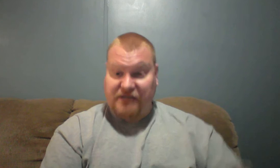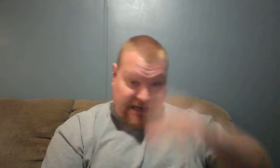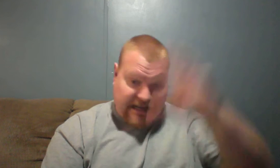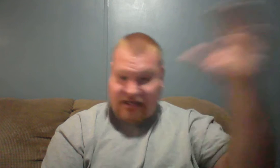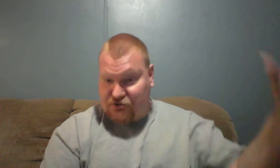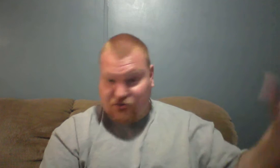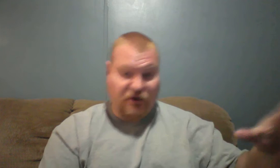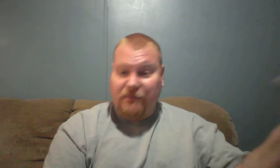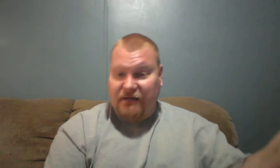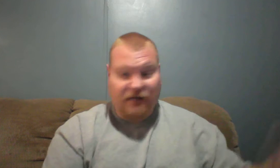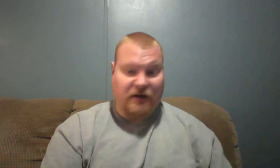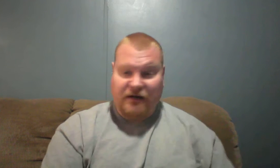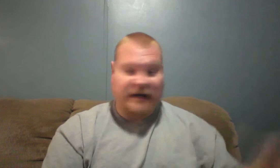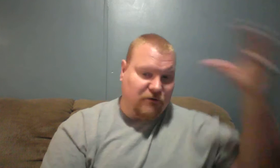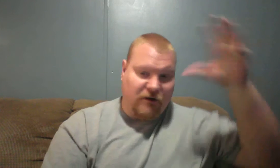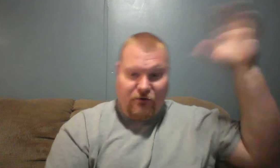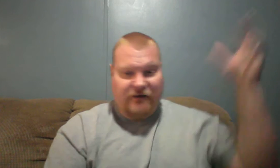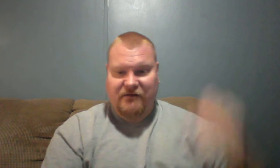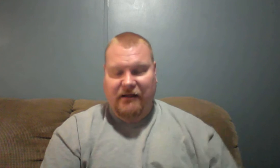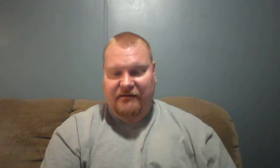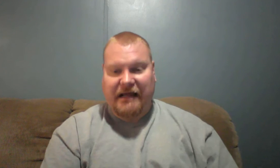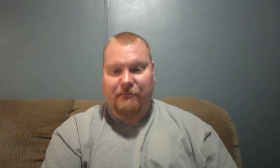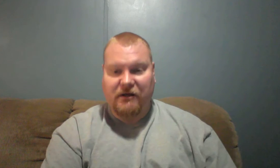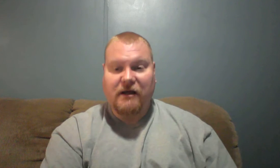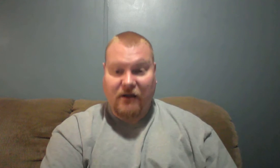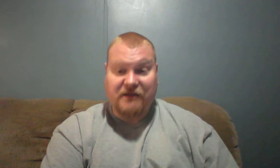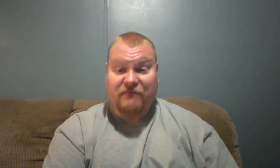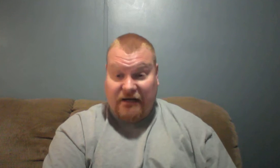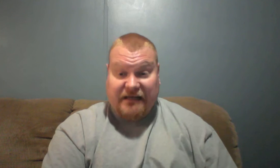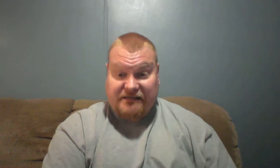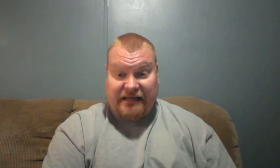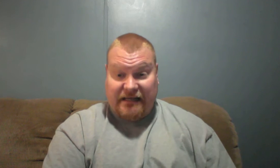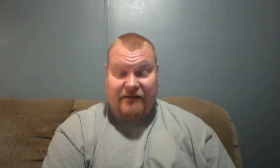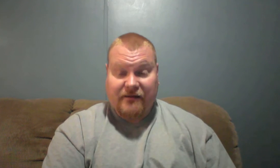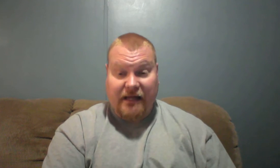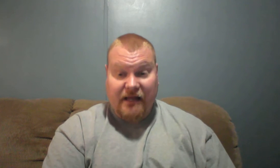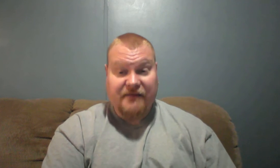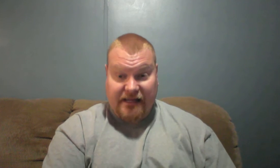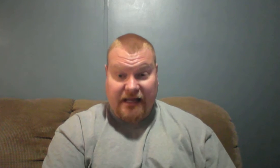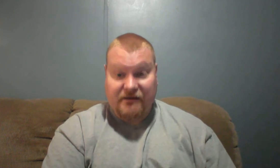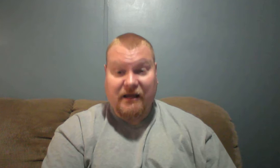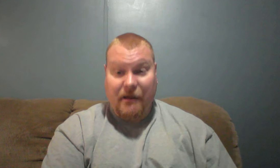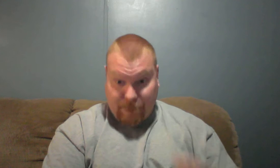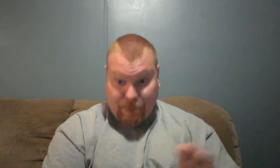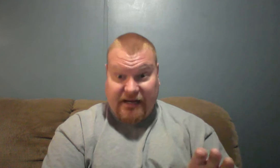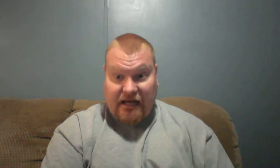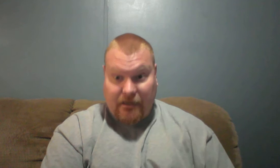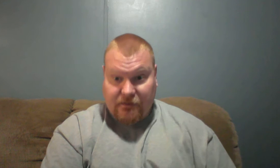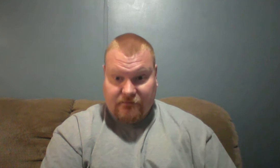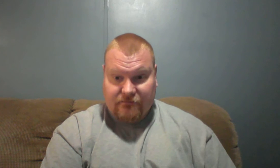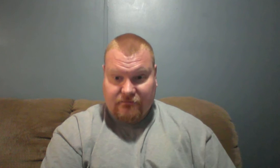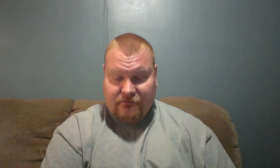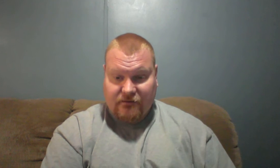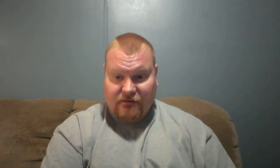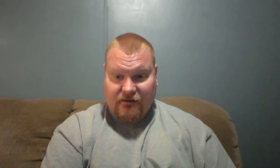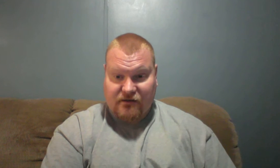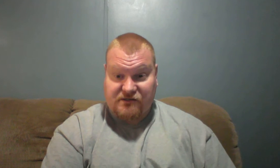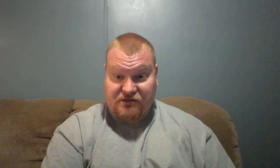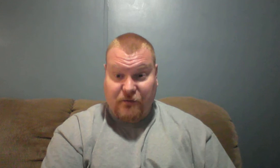naked and screaming and running down the road and everything like that. But at the very least they left beat up. It was the spirit.